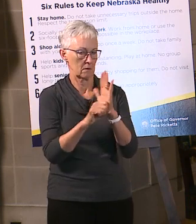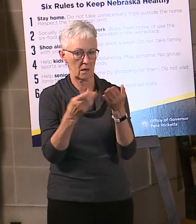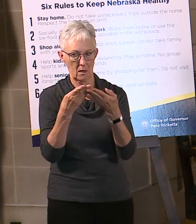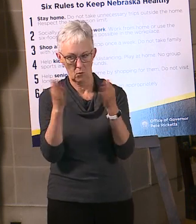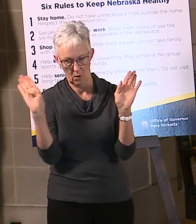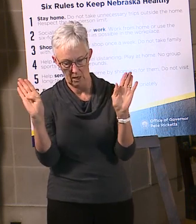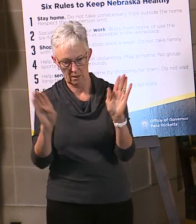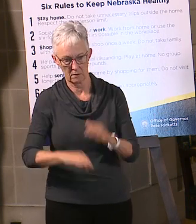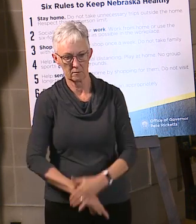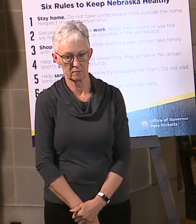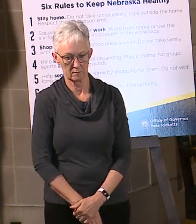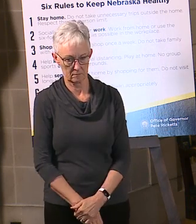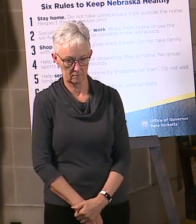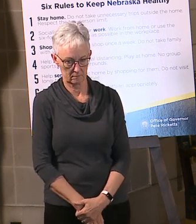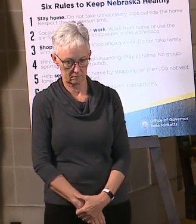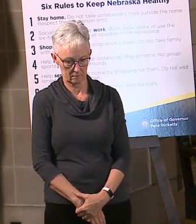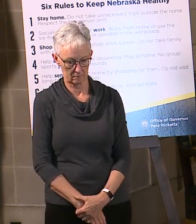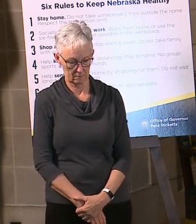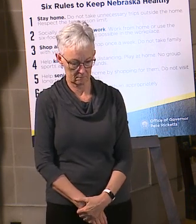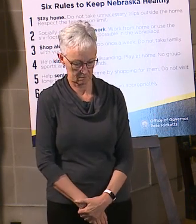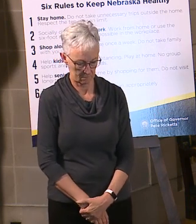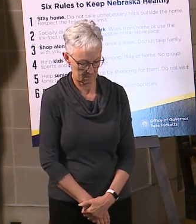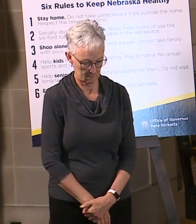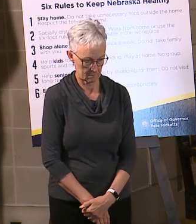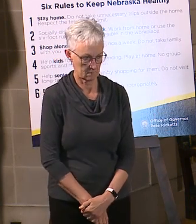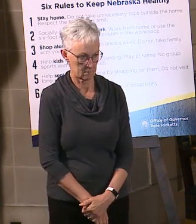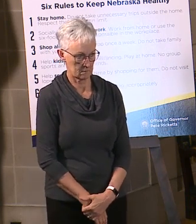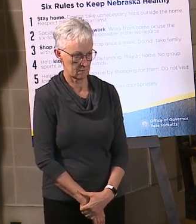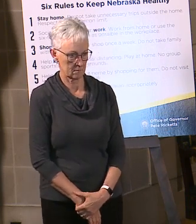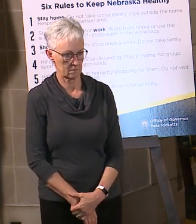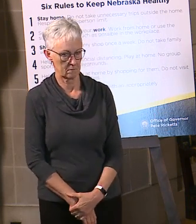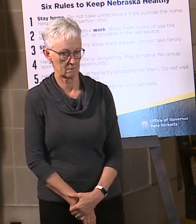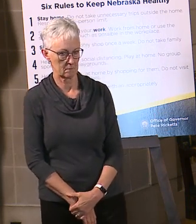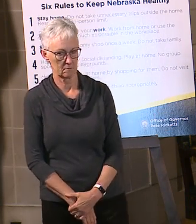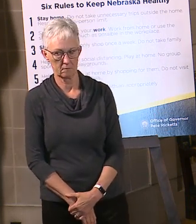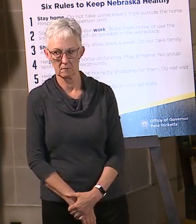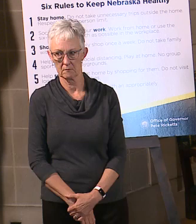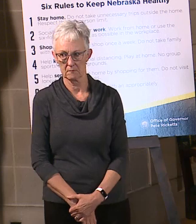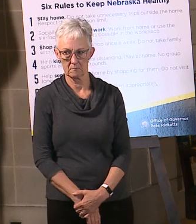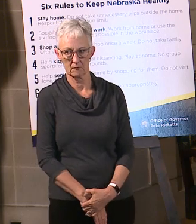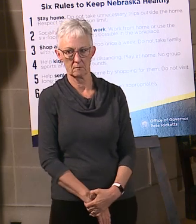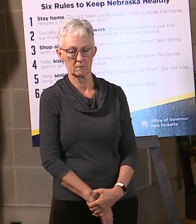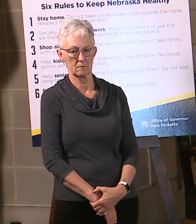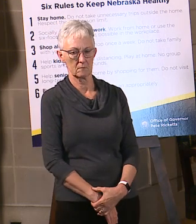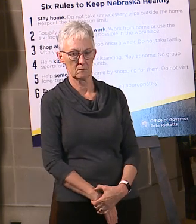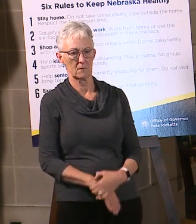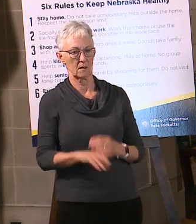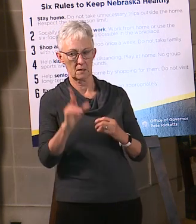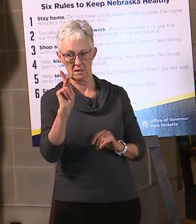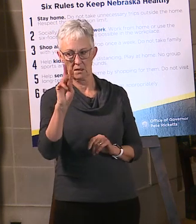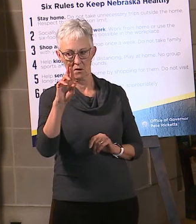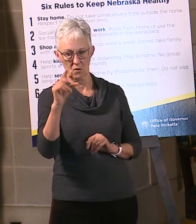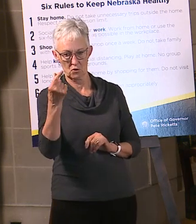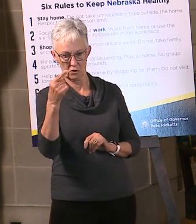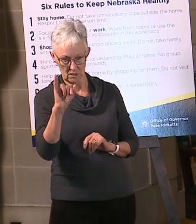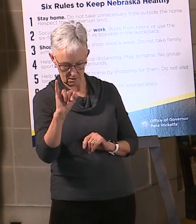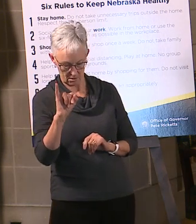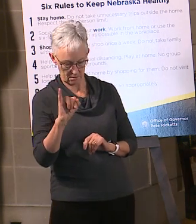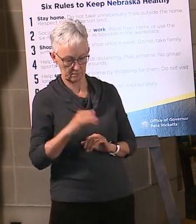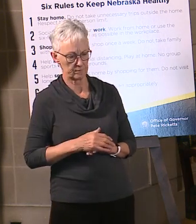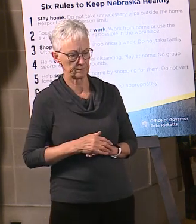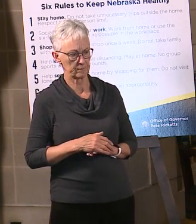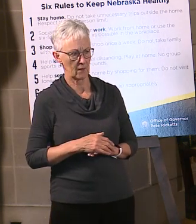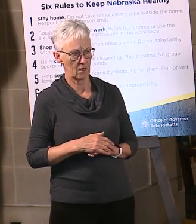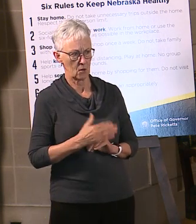Tyson Hervanek from KRGI, what authority, if any, do communities and mayors